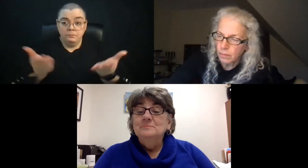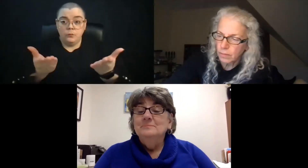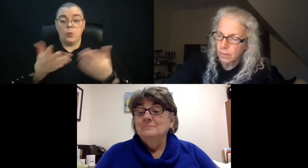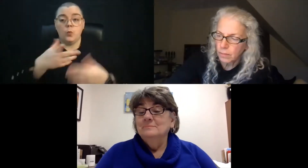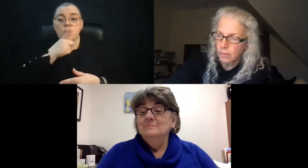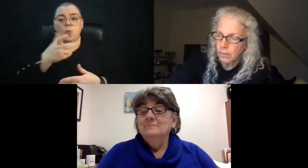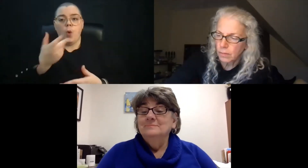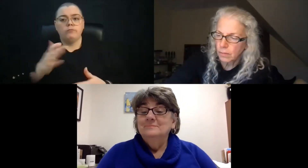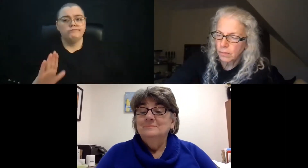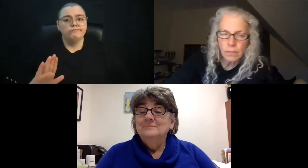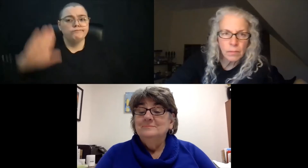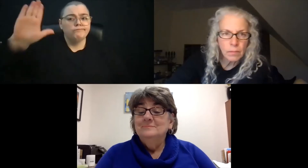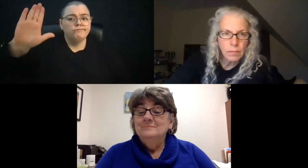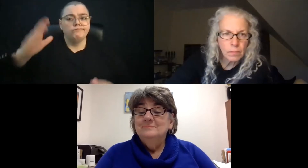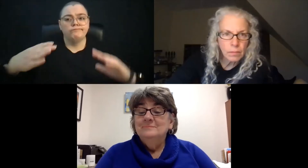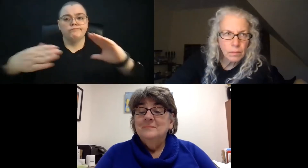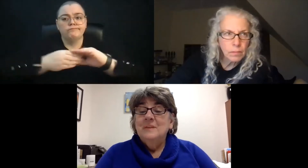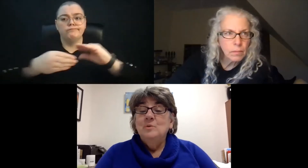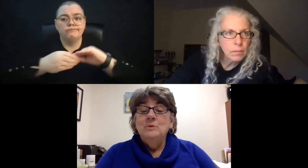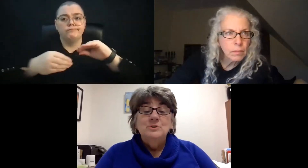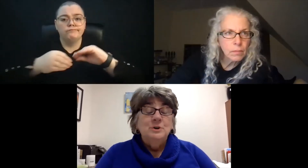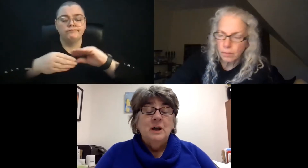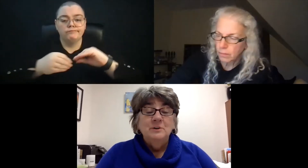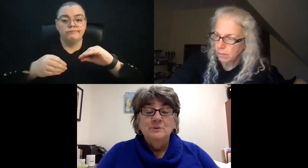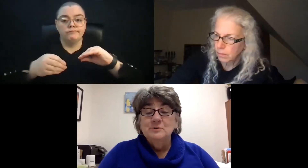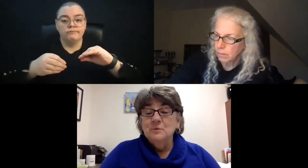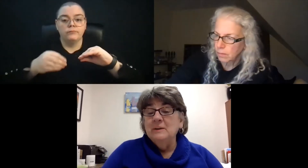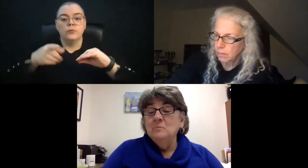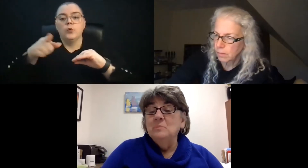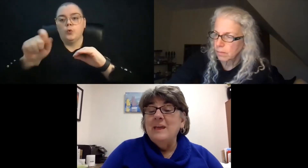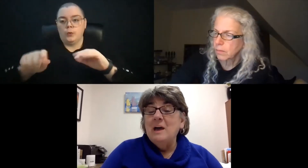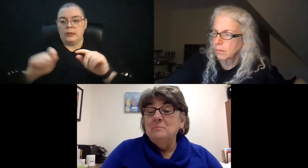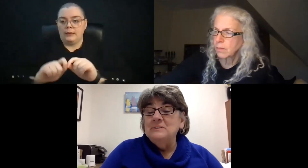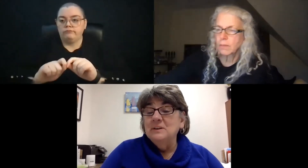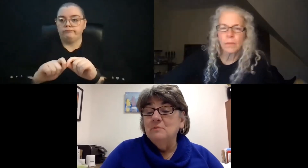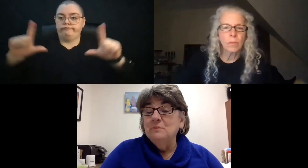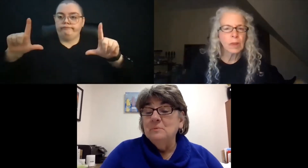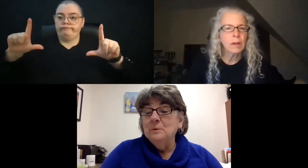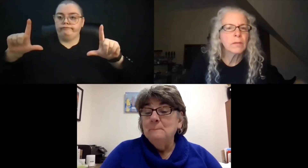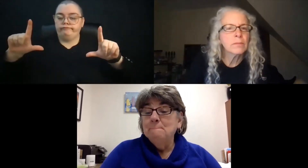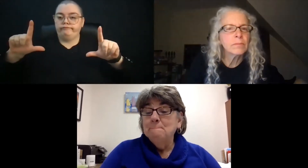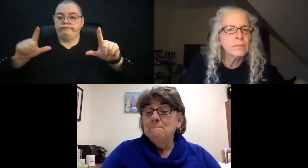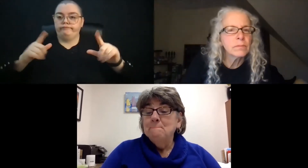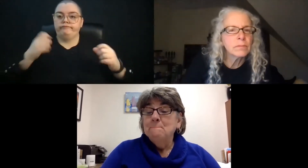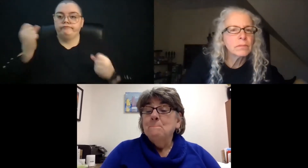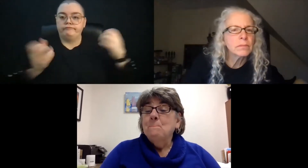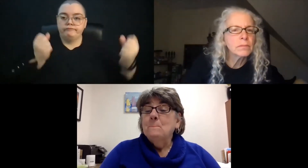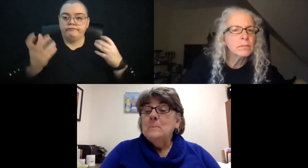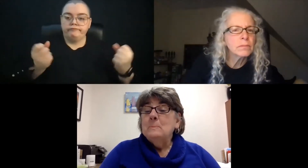you would turn on your screen, we'd be happy to hear from you.